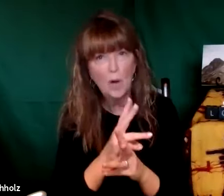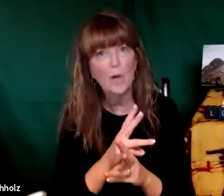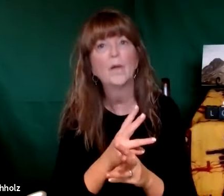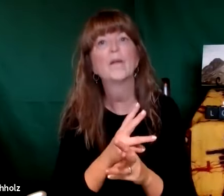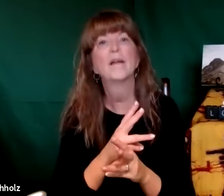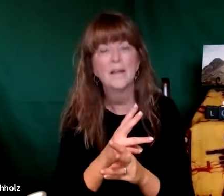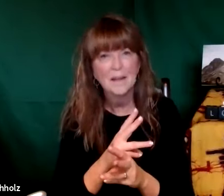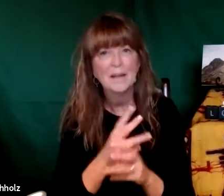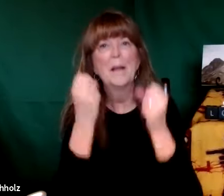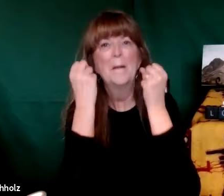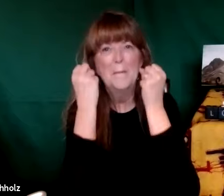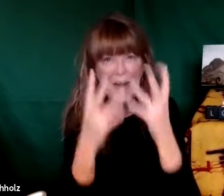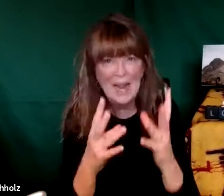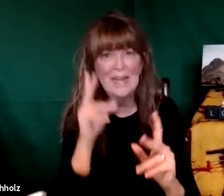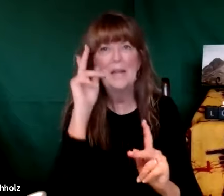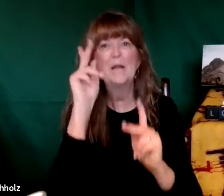but I need to caution you